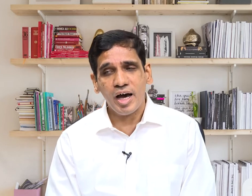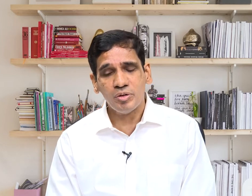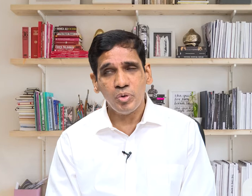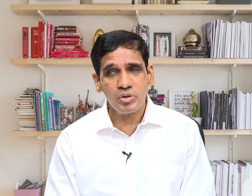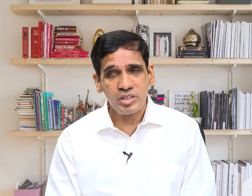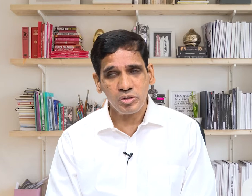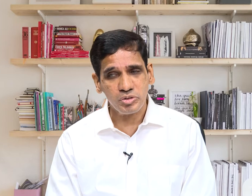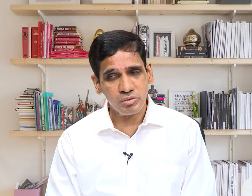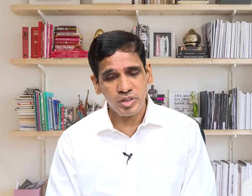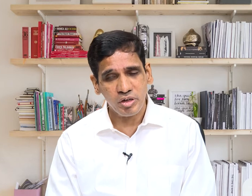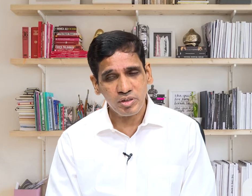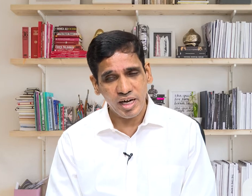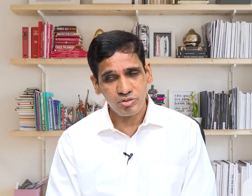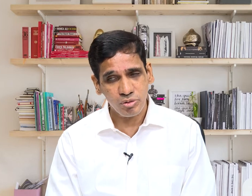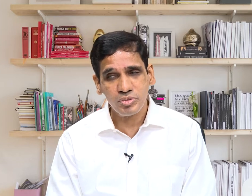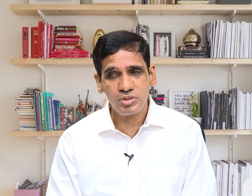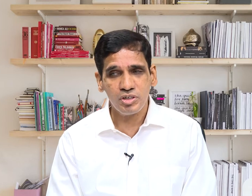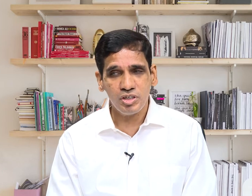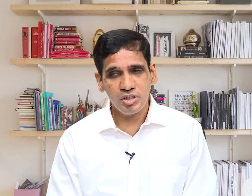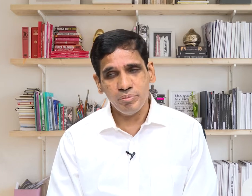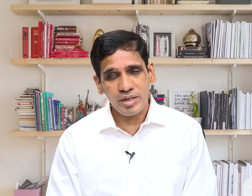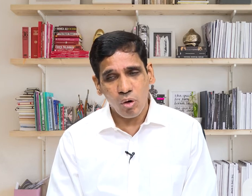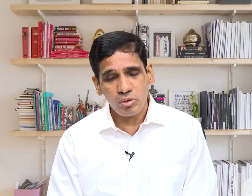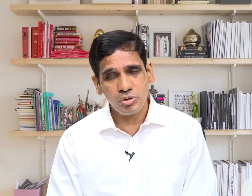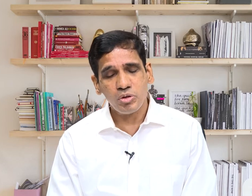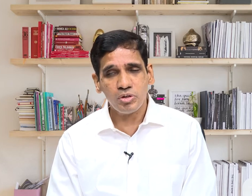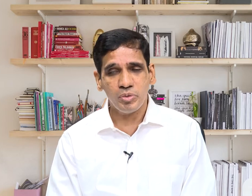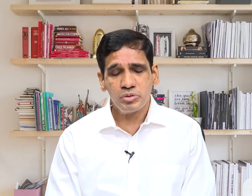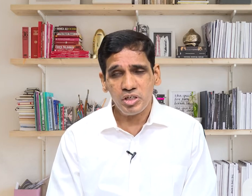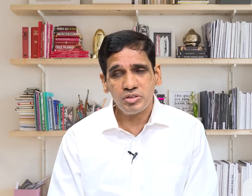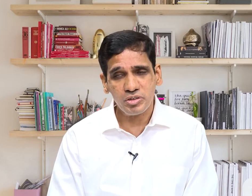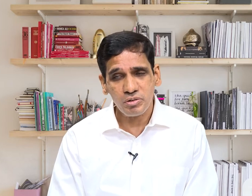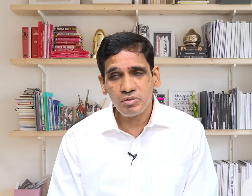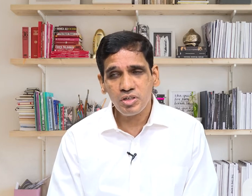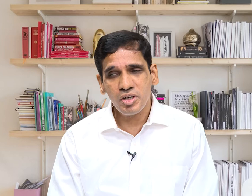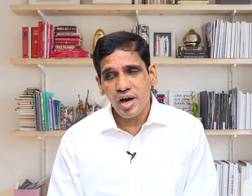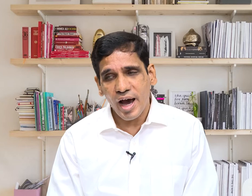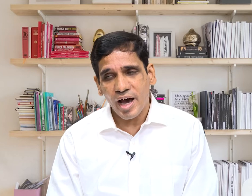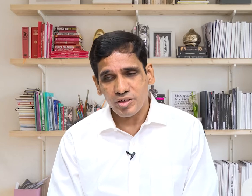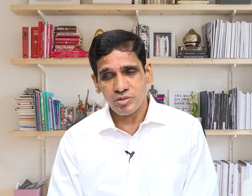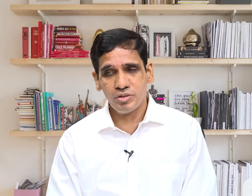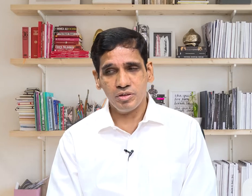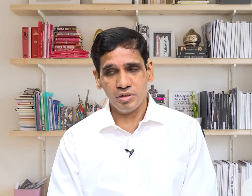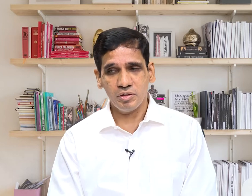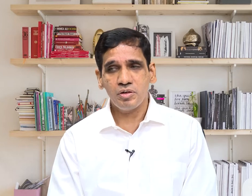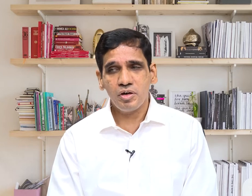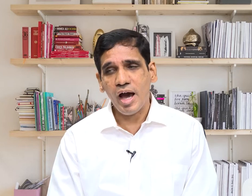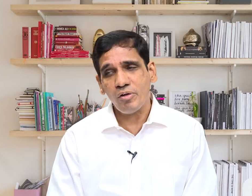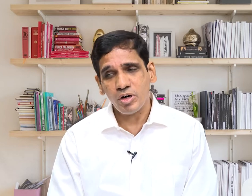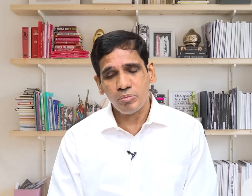more inclusive in our classrooms but also more sensitive and have a